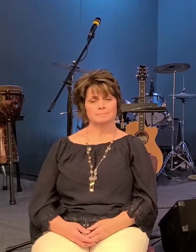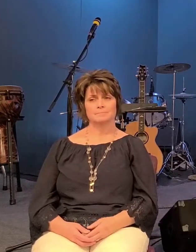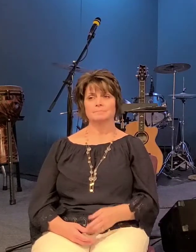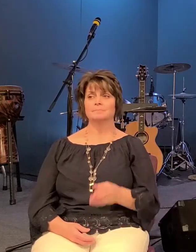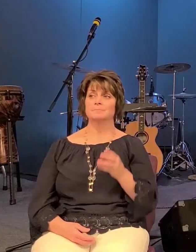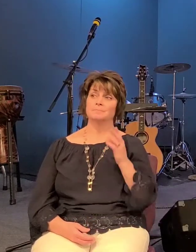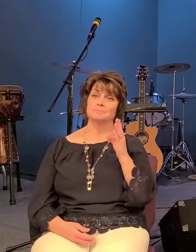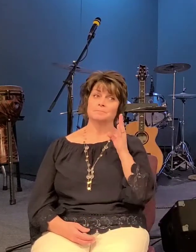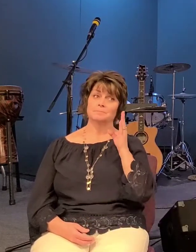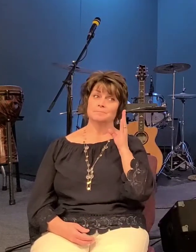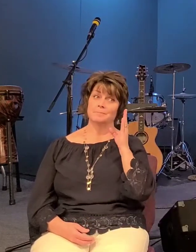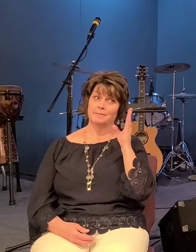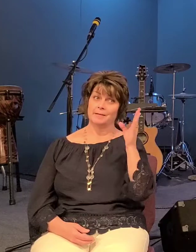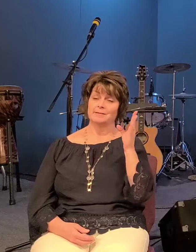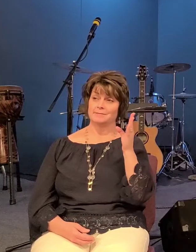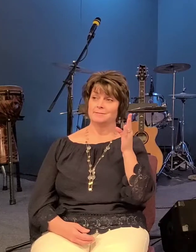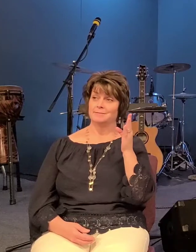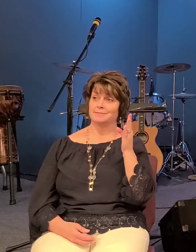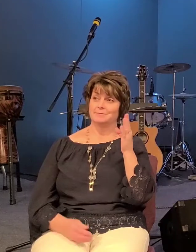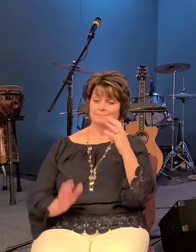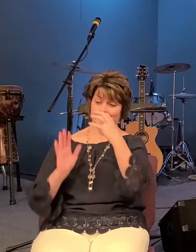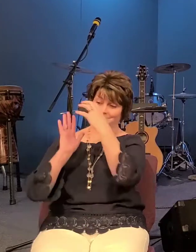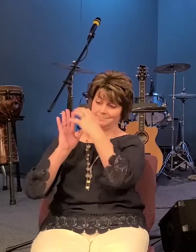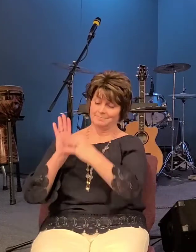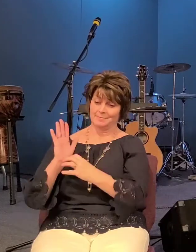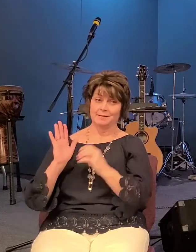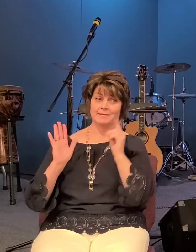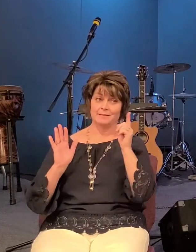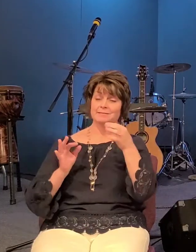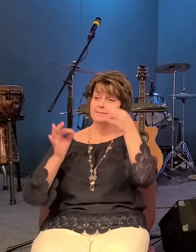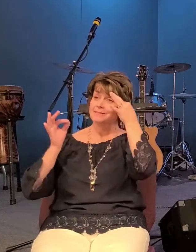this is the declaration that every person has to make